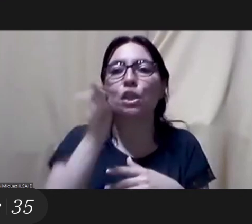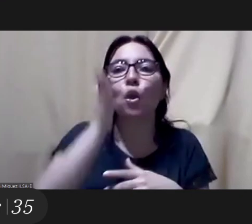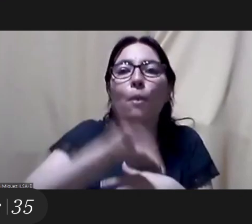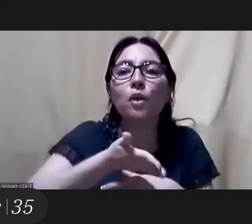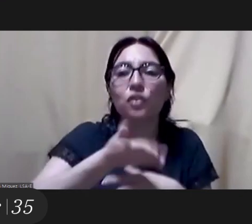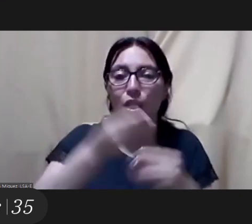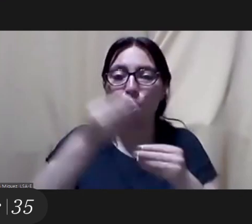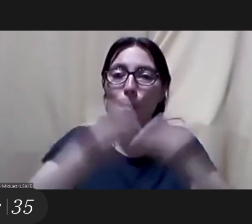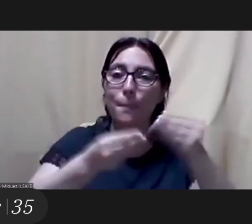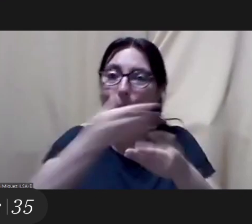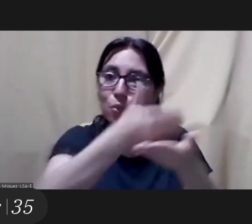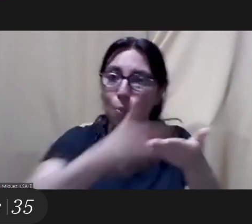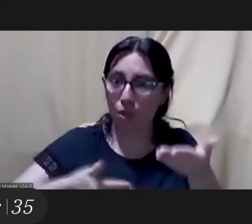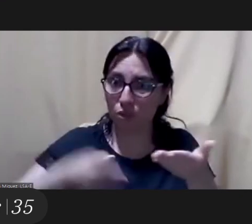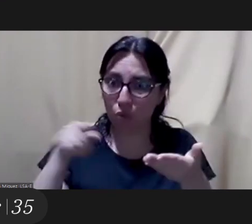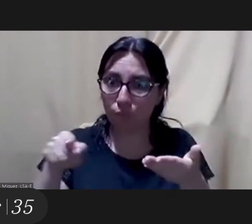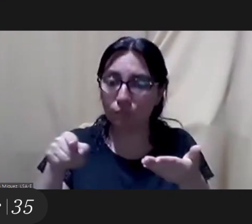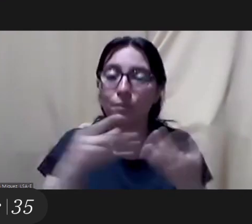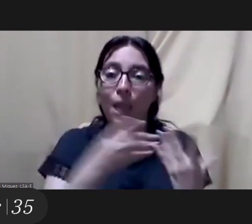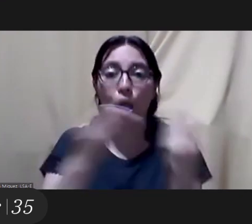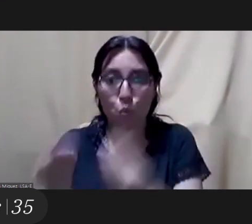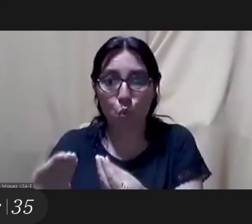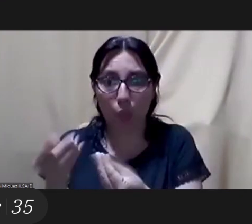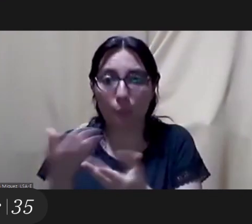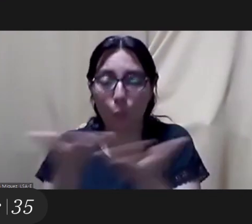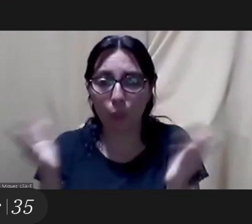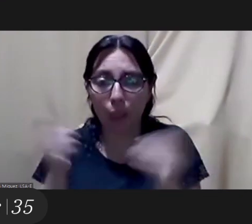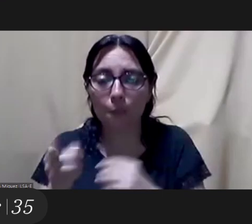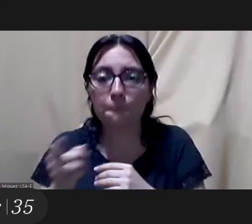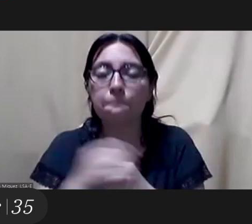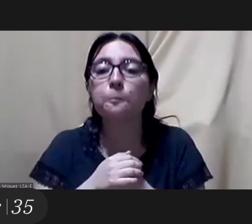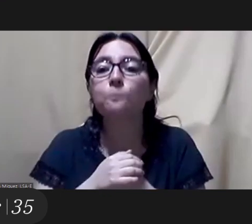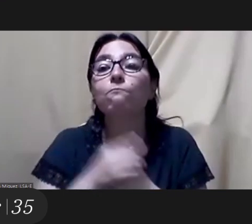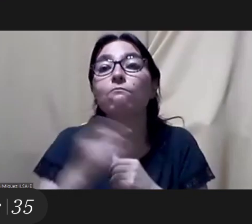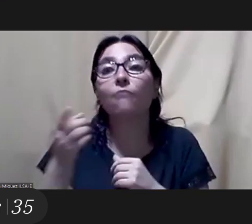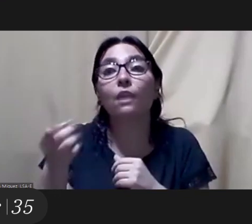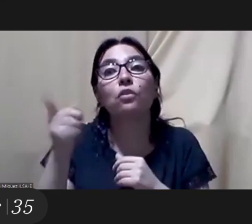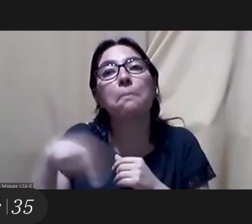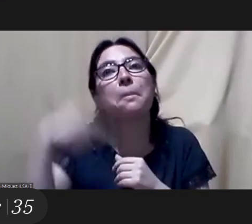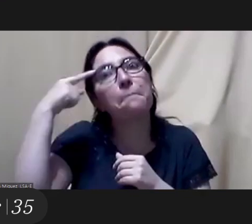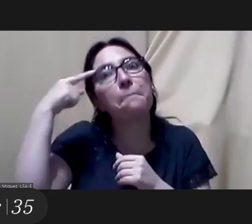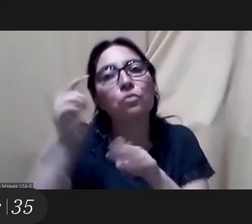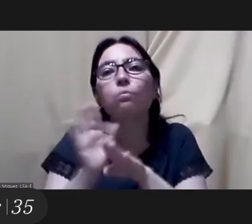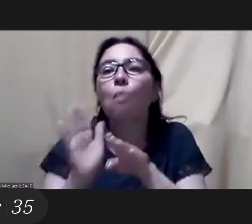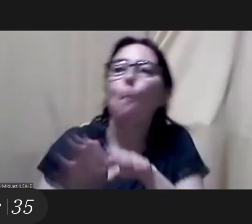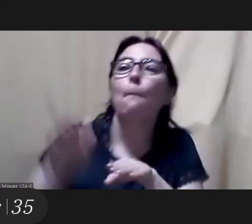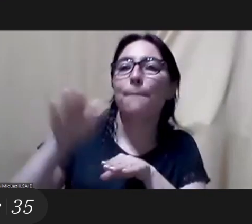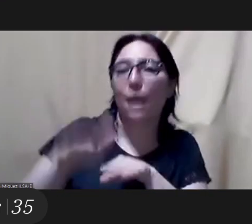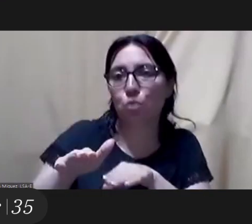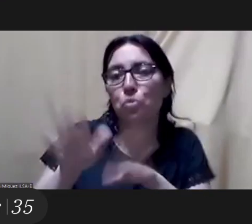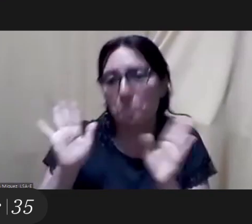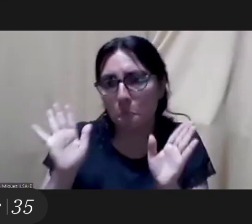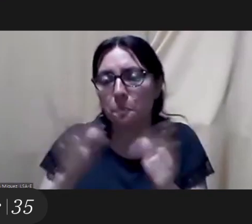the budget budget in uh funds to support these works so we believe that this is also a major step forward